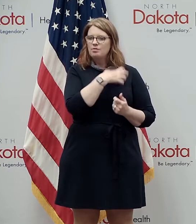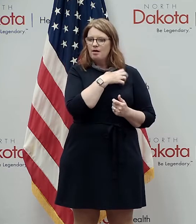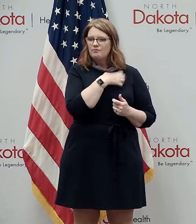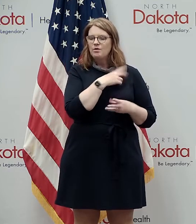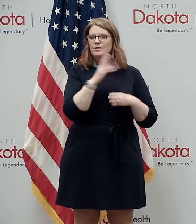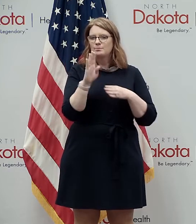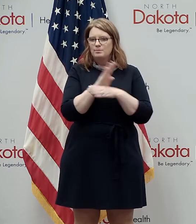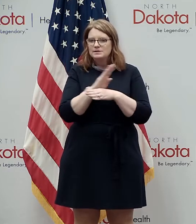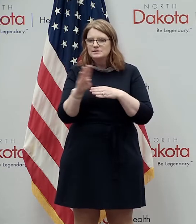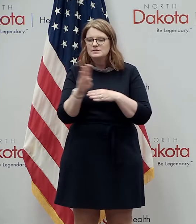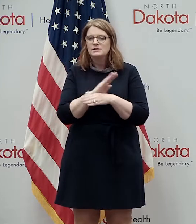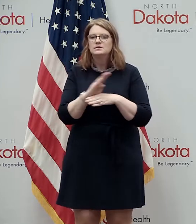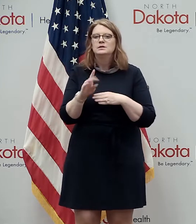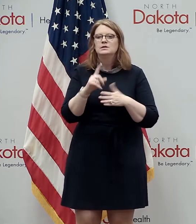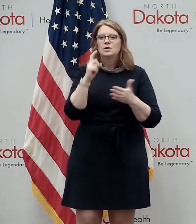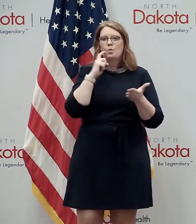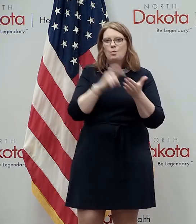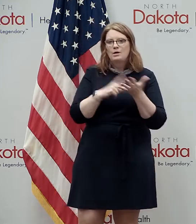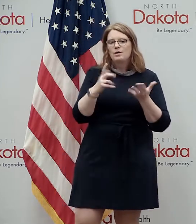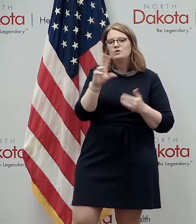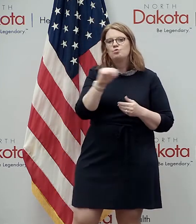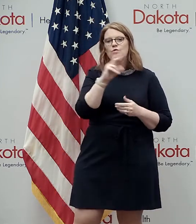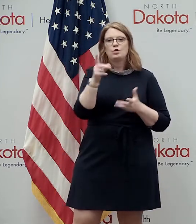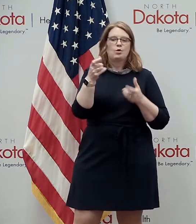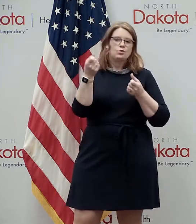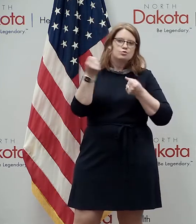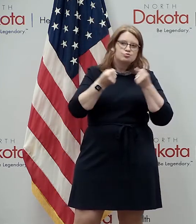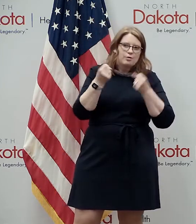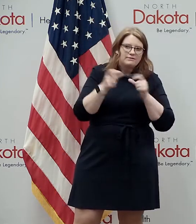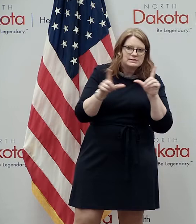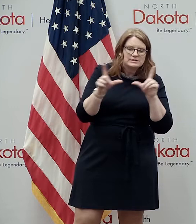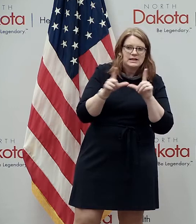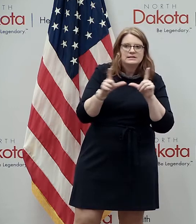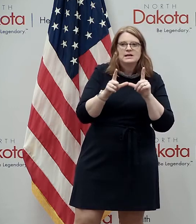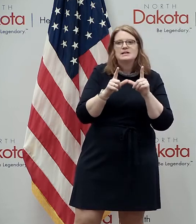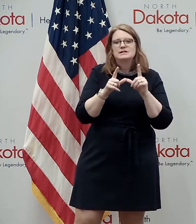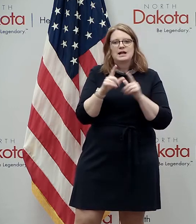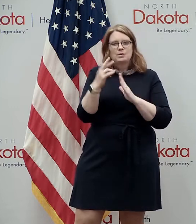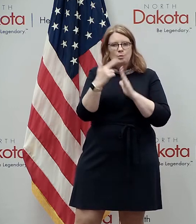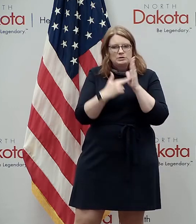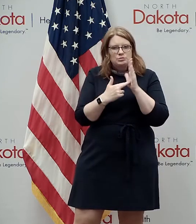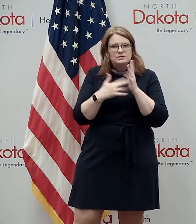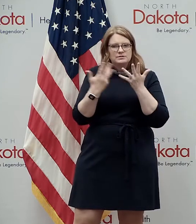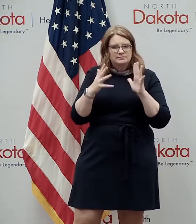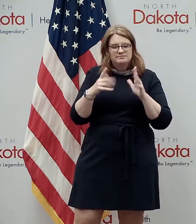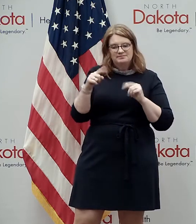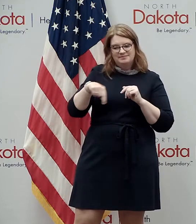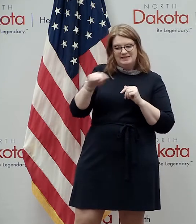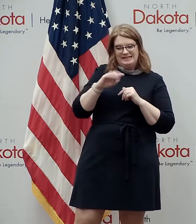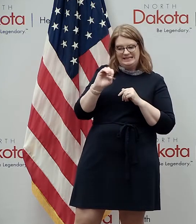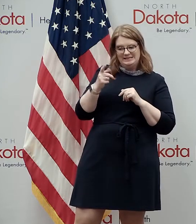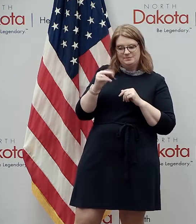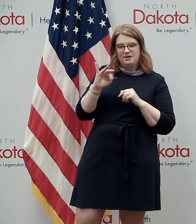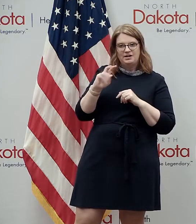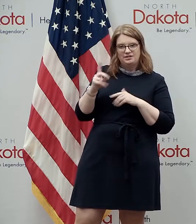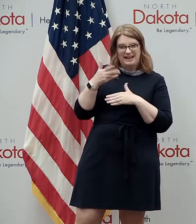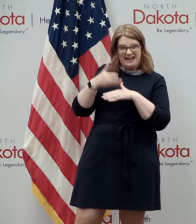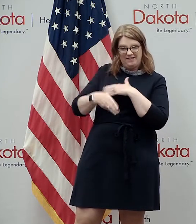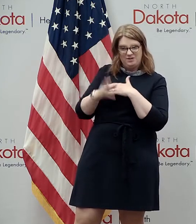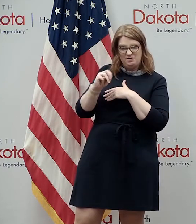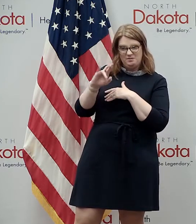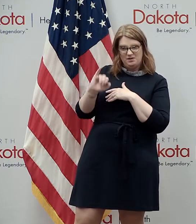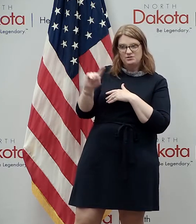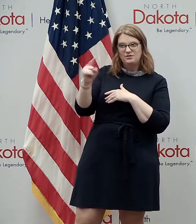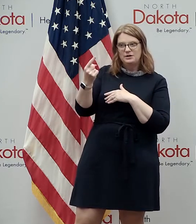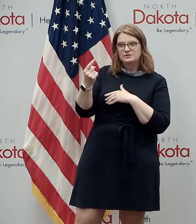businesses to recognize north dakota driver's license and motor vehicle registrations that it expired on or after march one meaning that